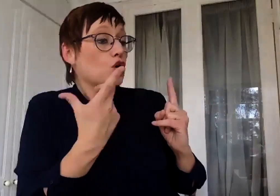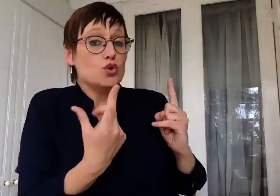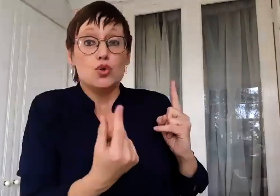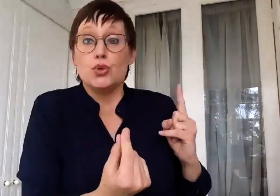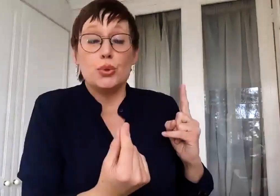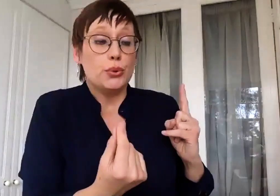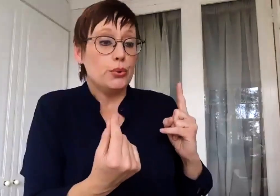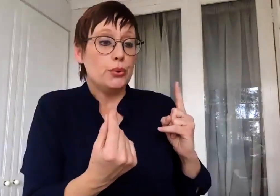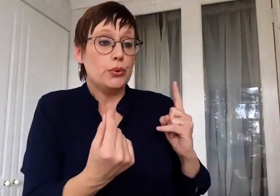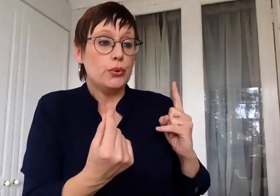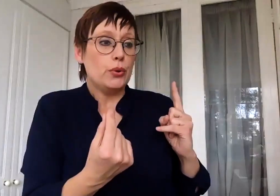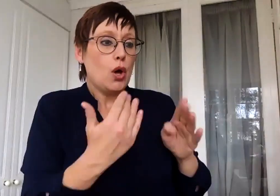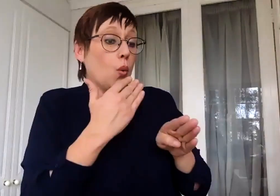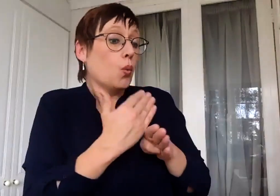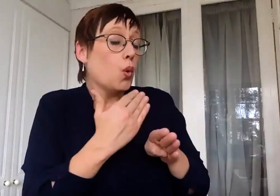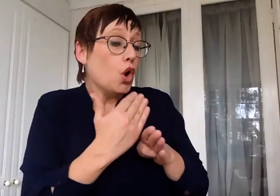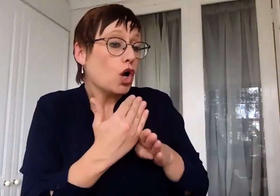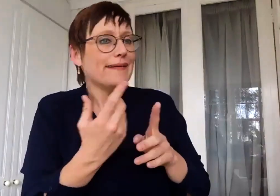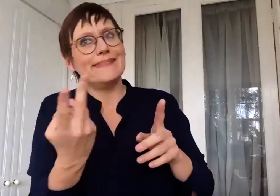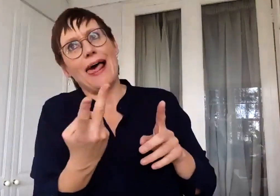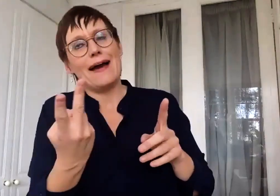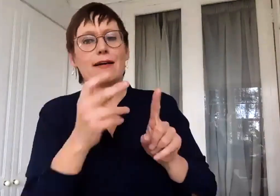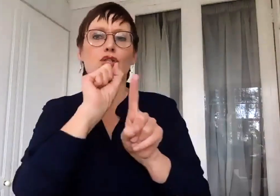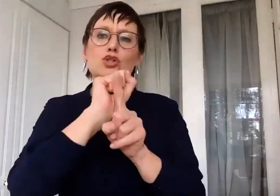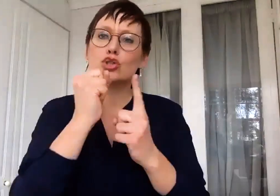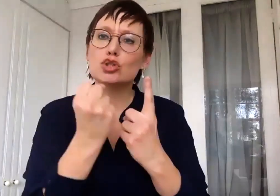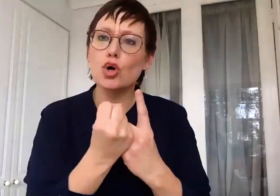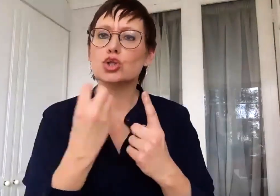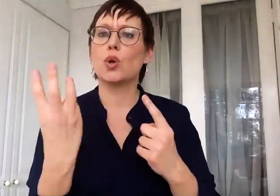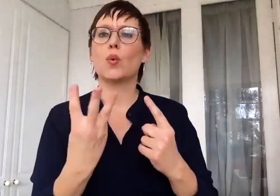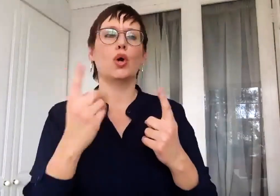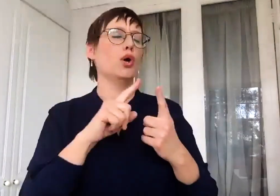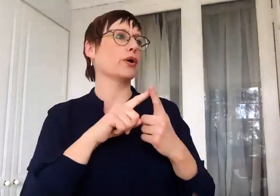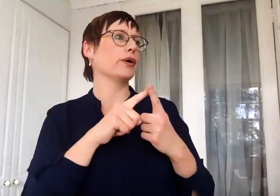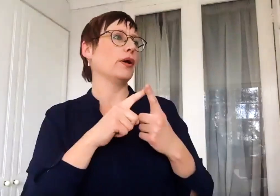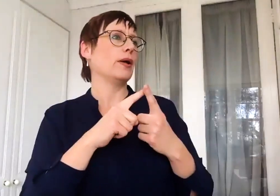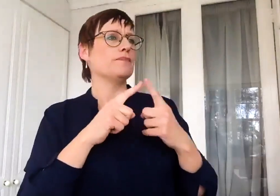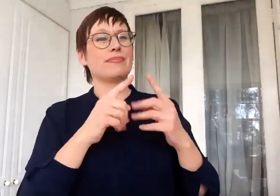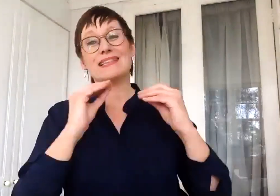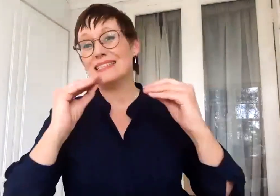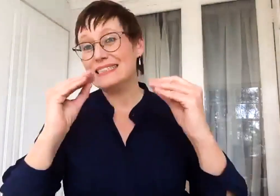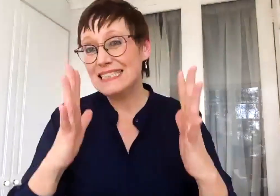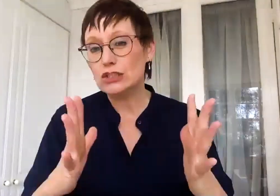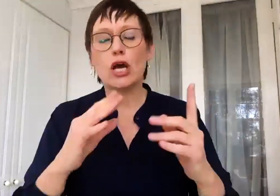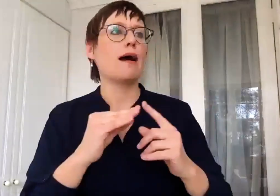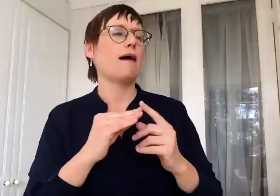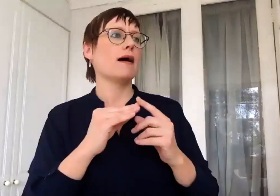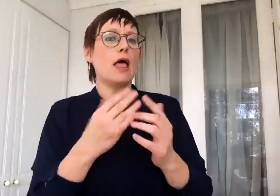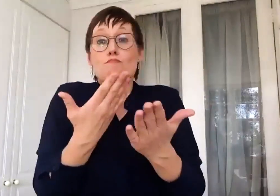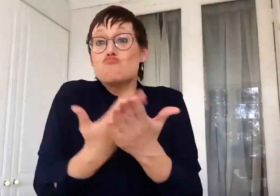that's on the periphery of campus, slightly off campus even. Many centers that do that kind of work are off campus. I come from